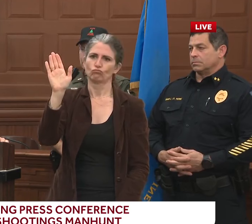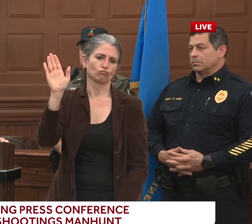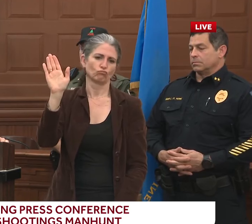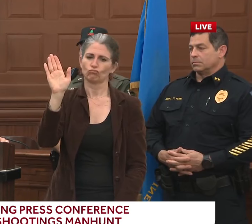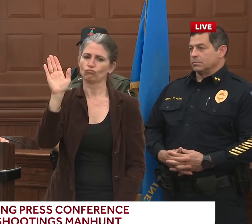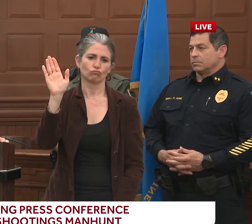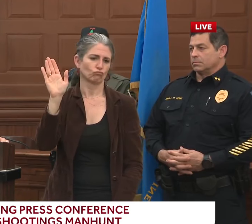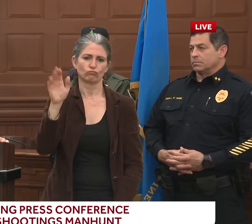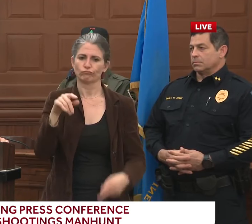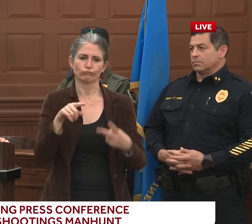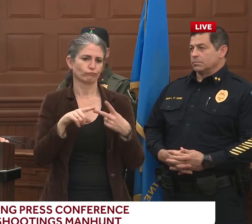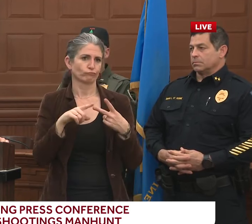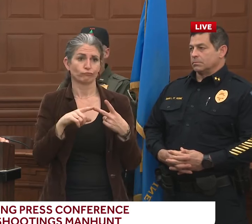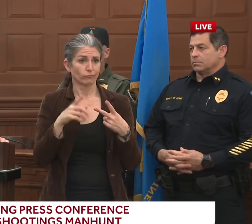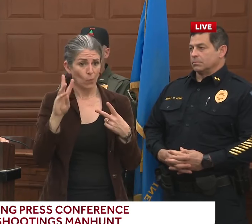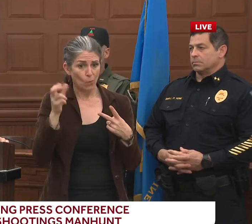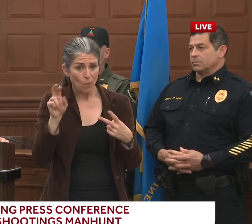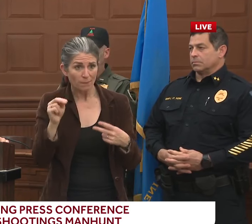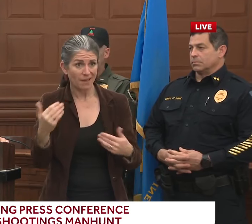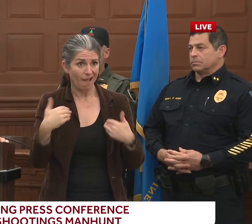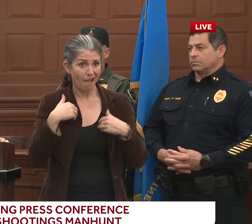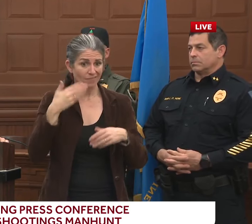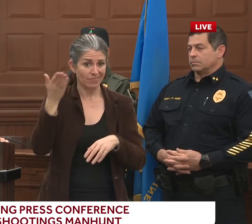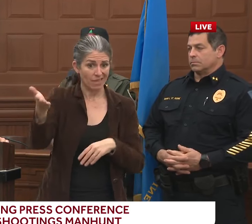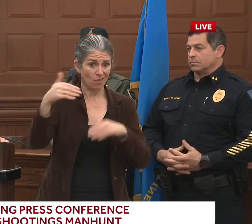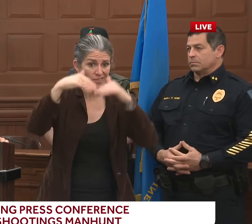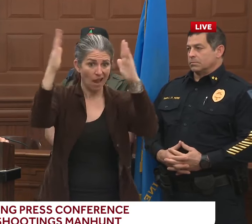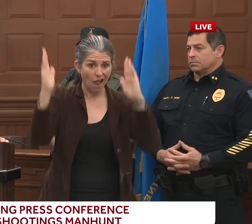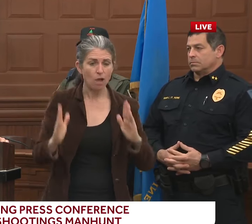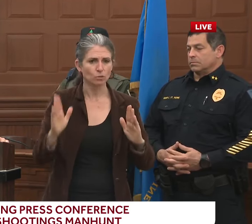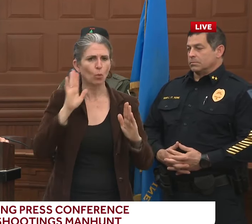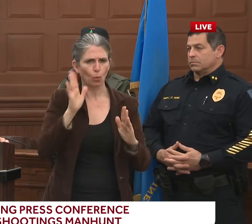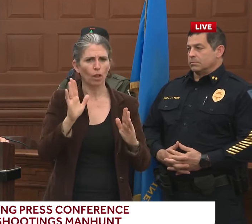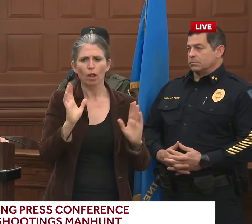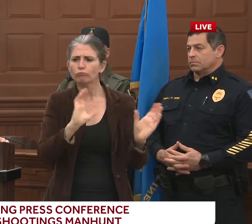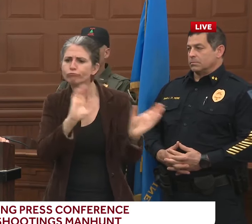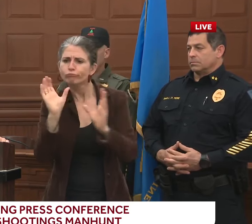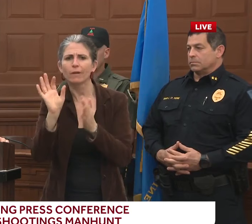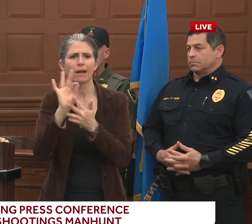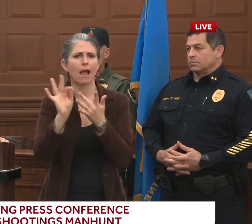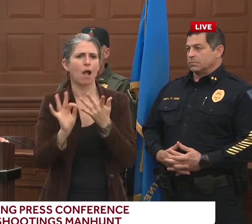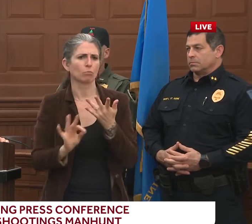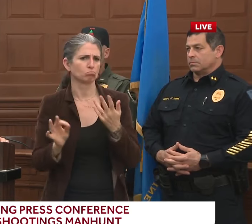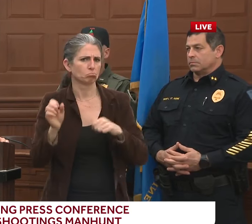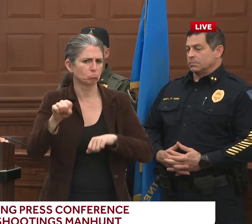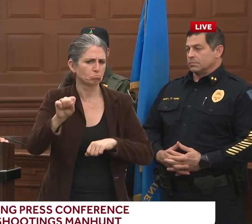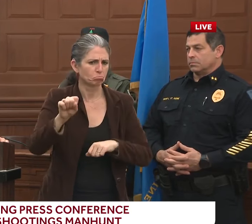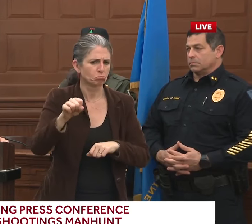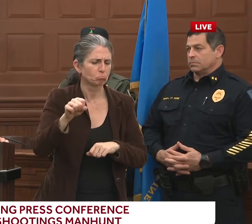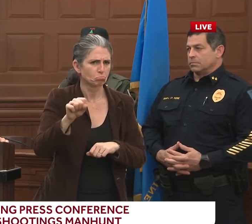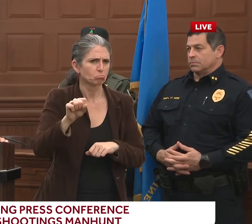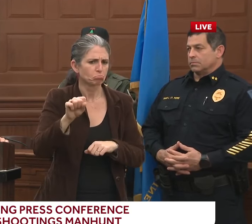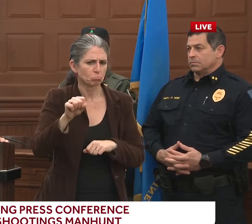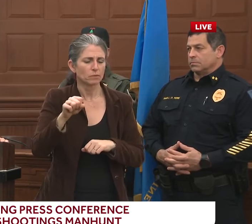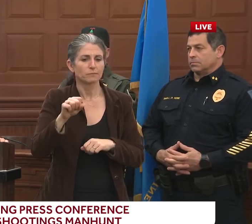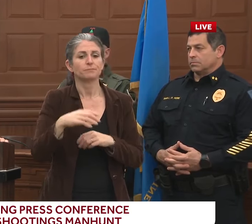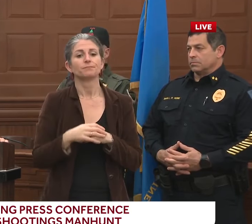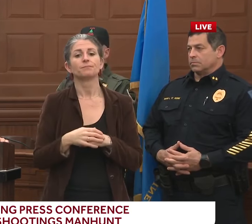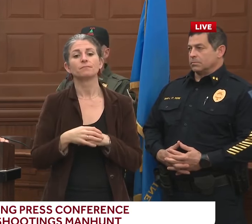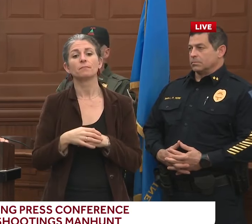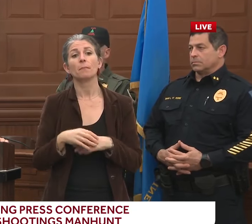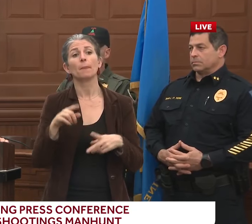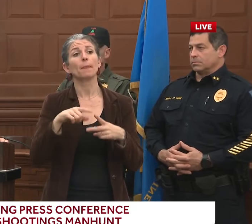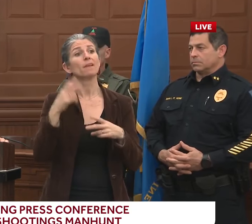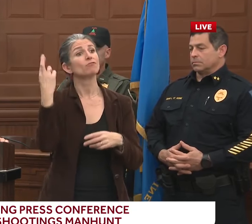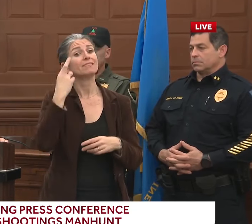that residence, that will be part of the search warrant and counting those things out. And the decision to release that or rescind